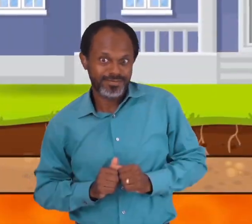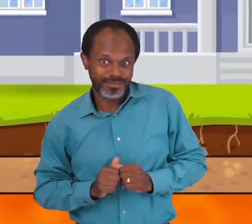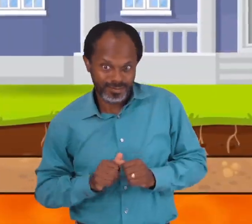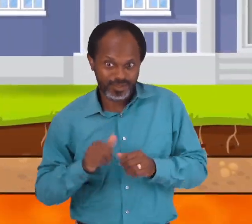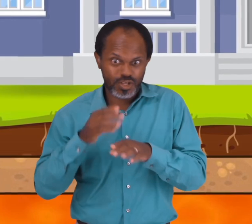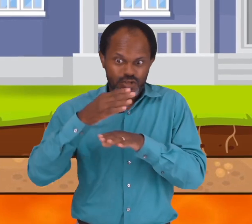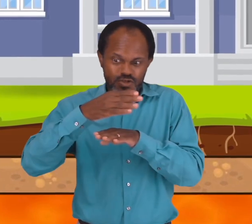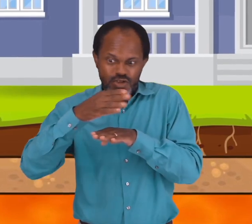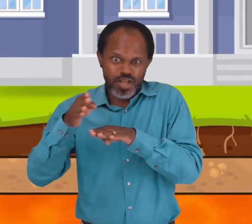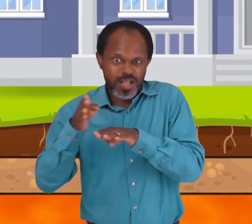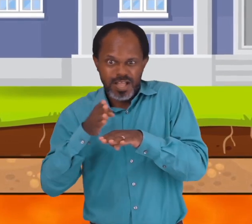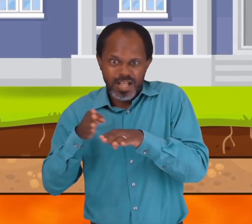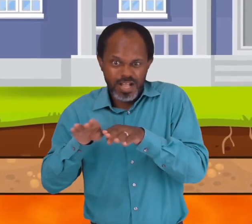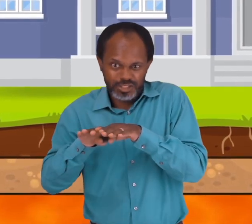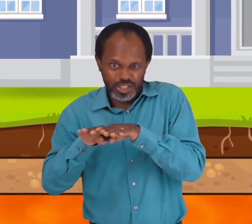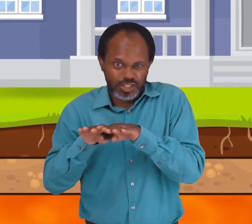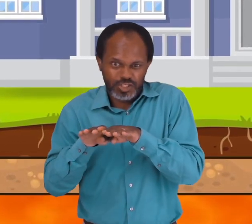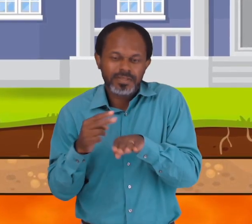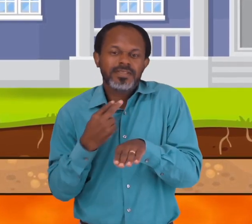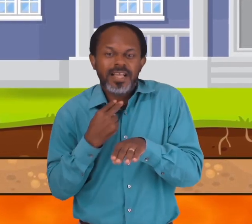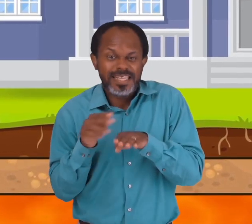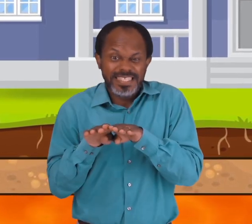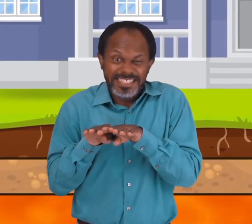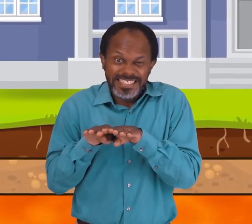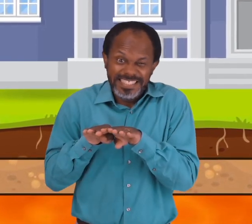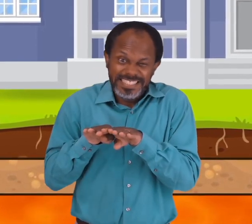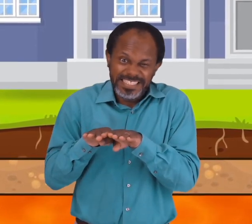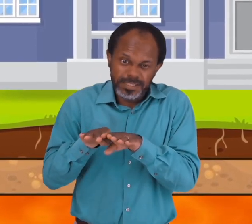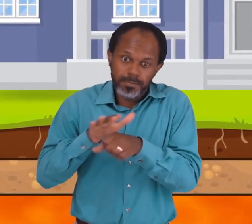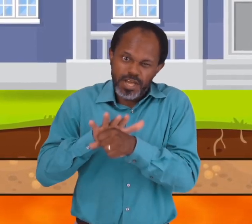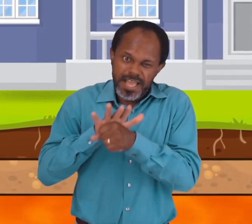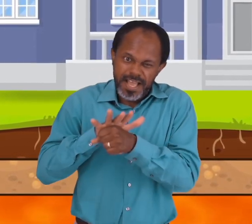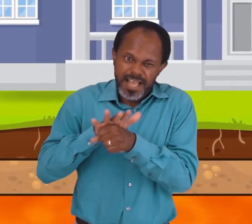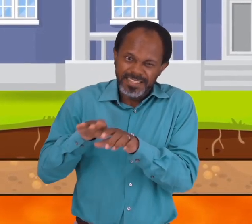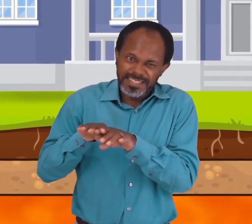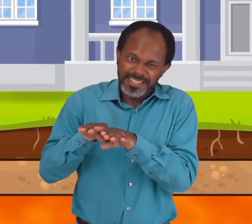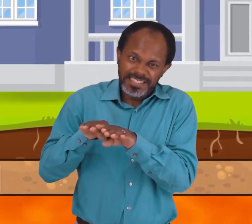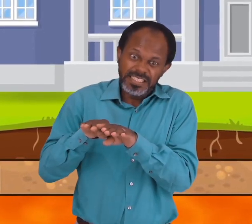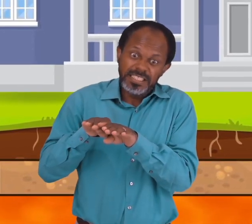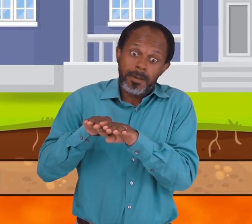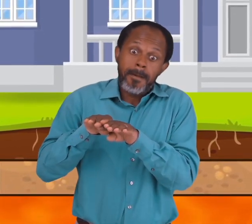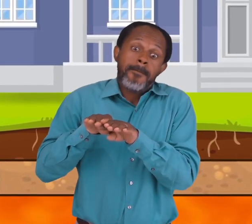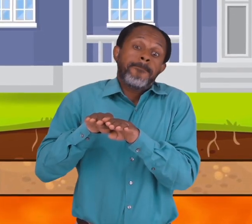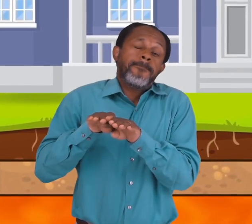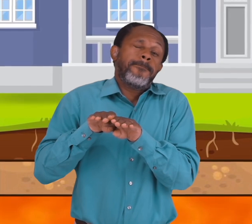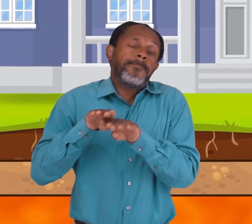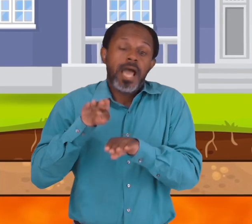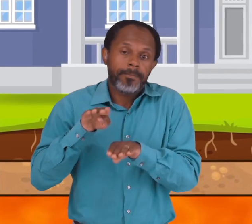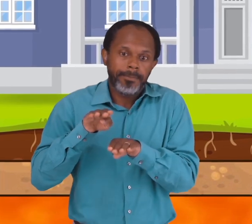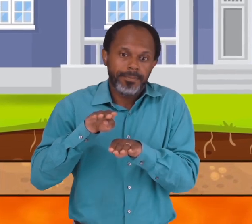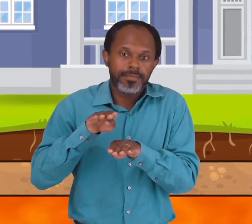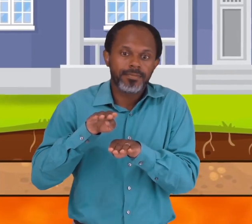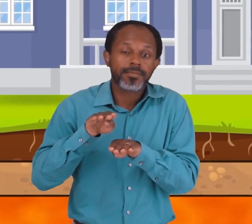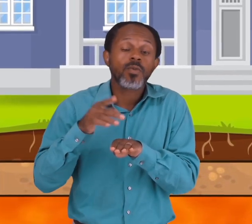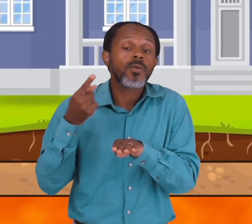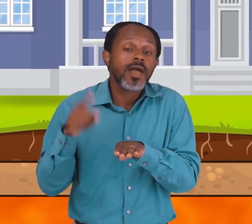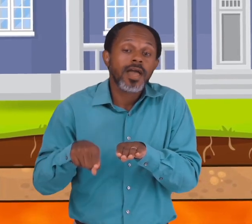get stuck, they build up pressure. And when they get unstuck, you guessed it, an earthquake.